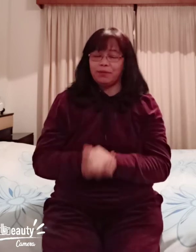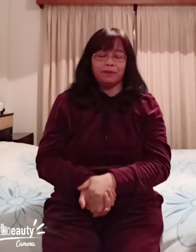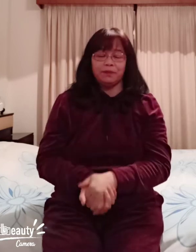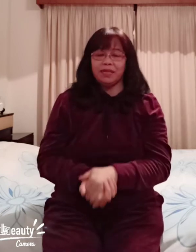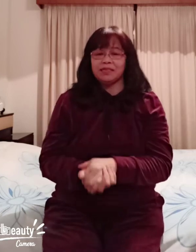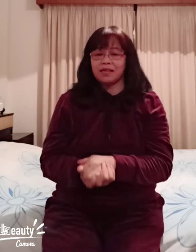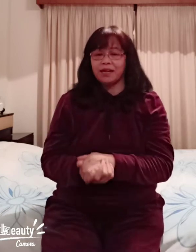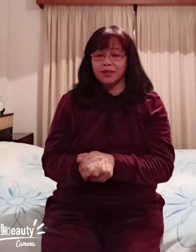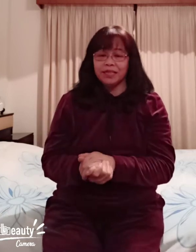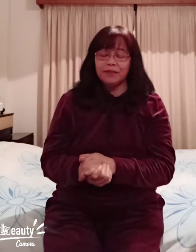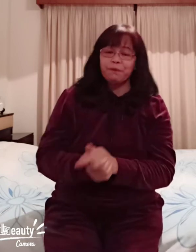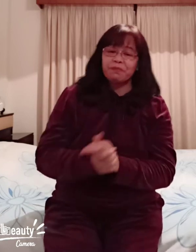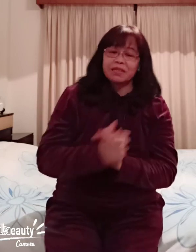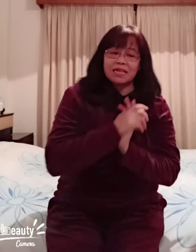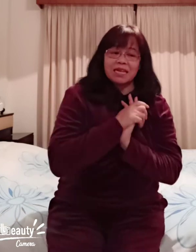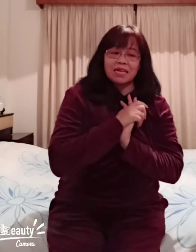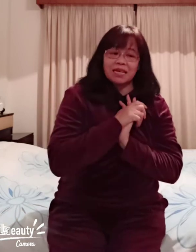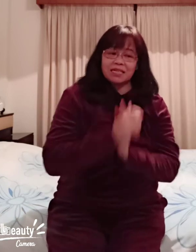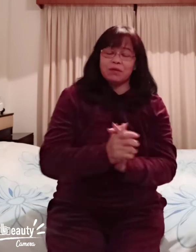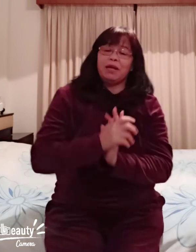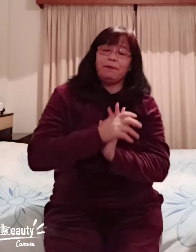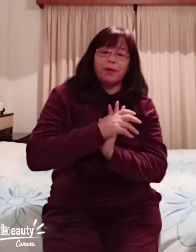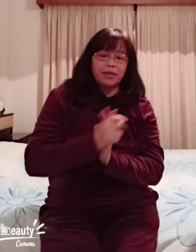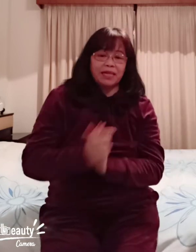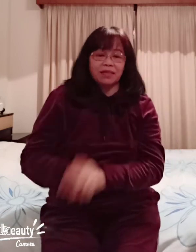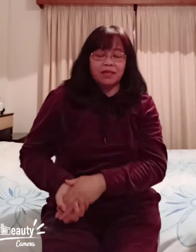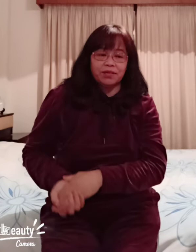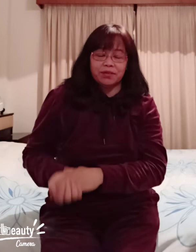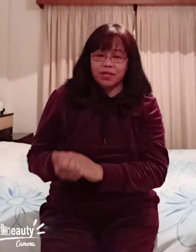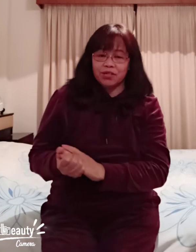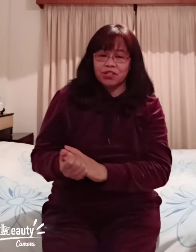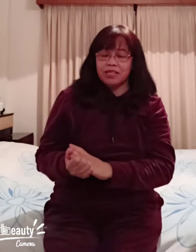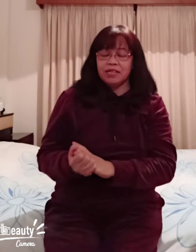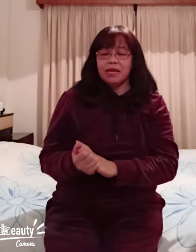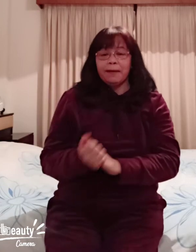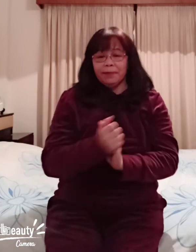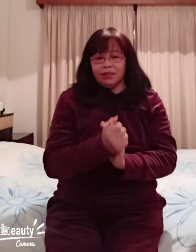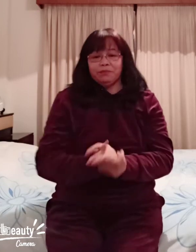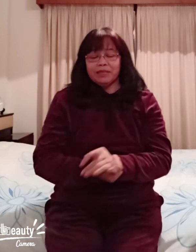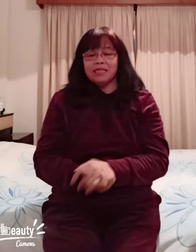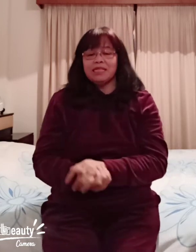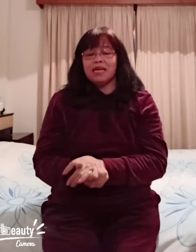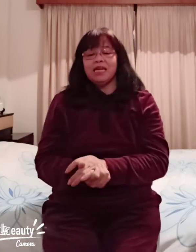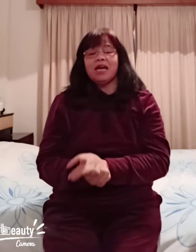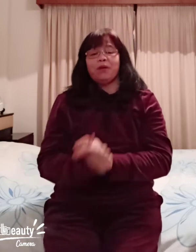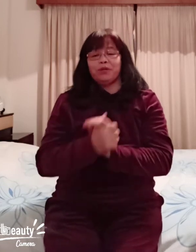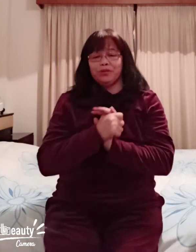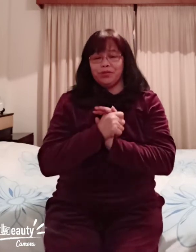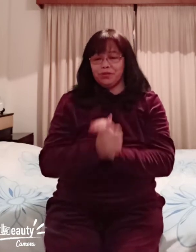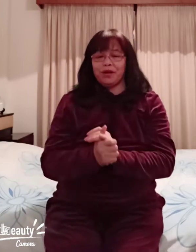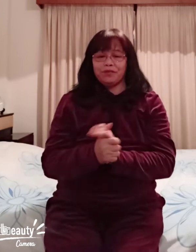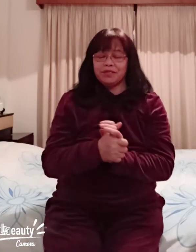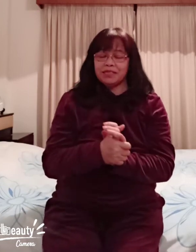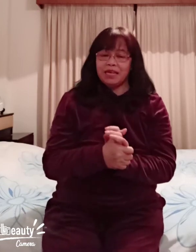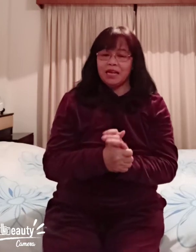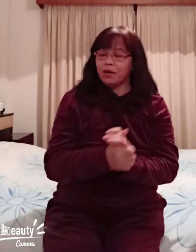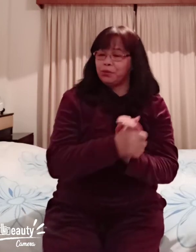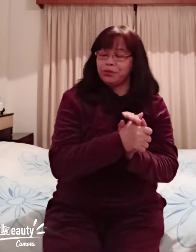-update sa ngayon kasi wala pa akong internet connection but on monday i will do everything i will do